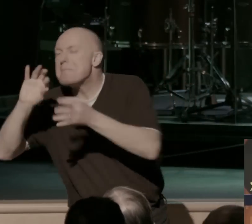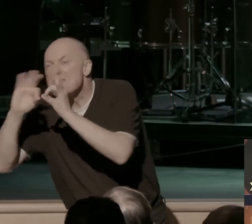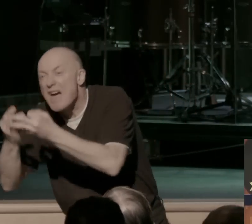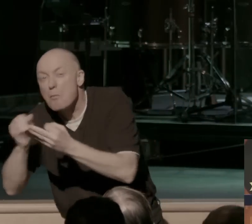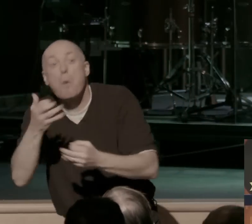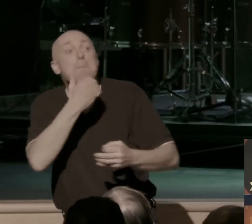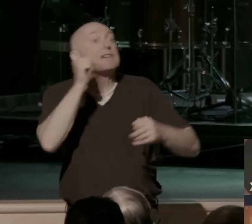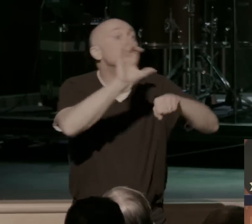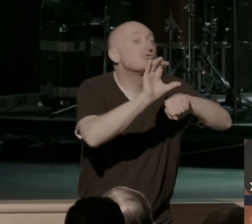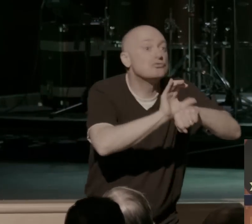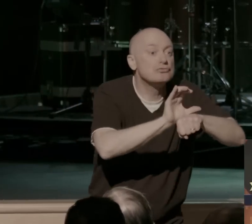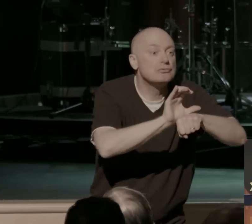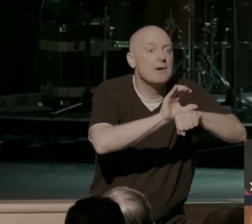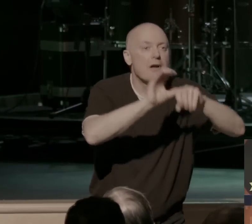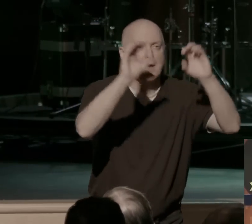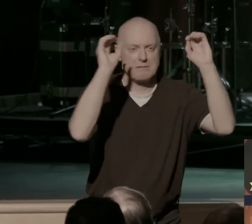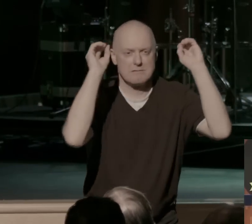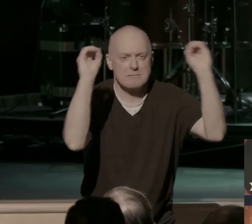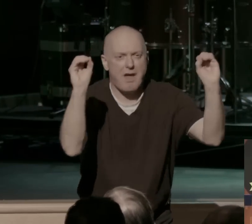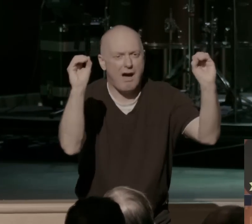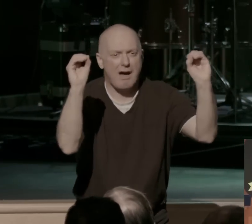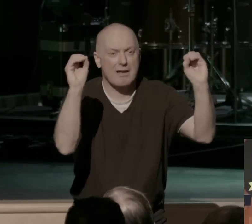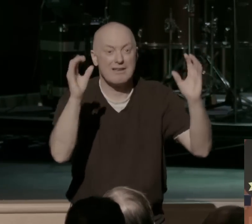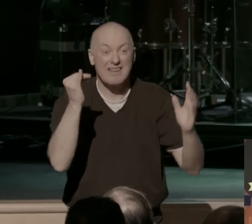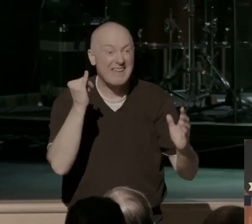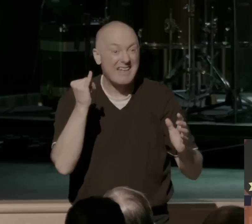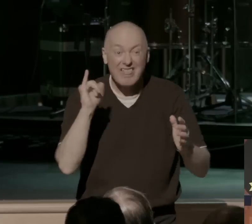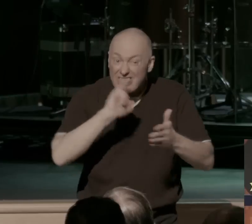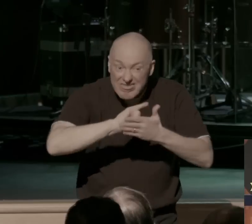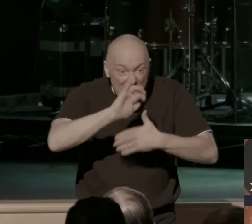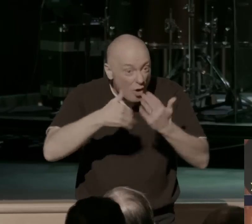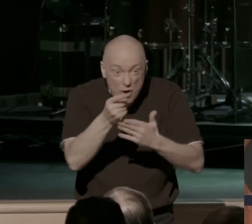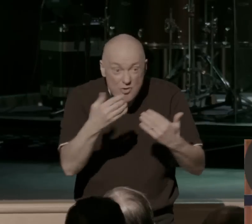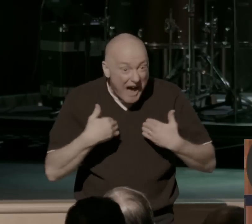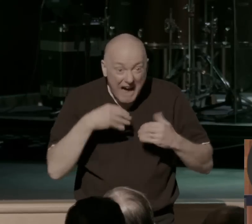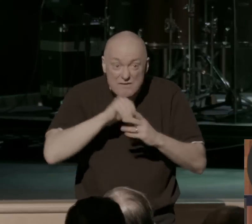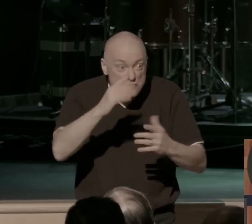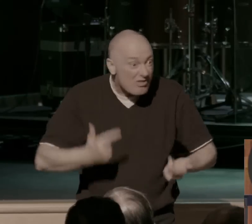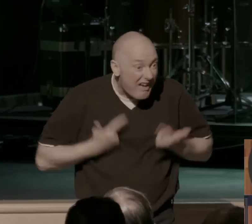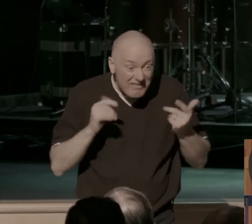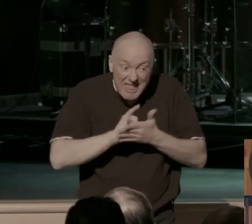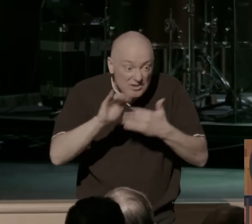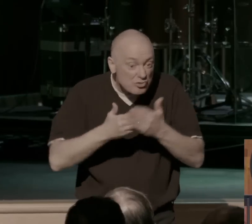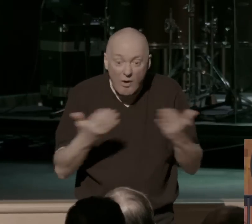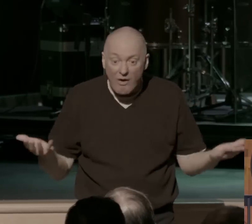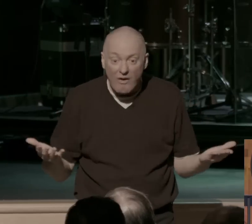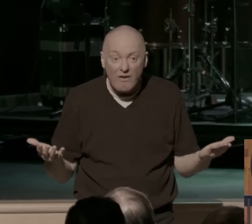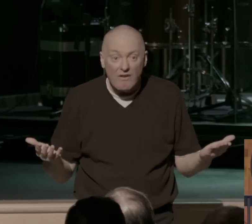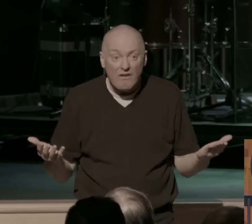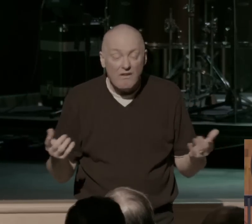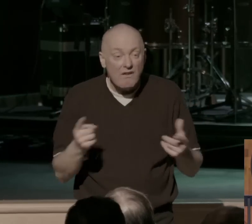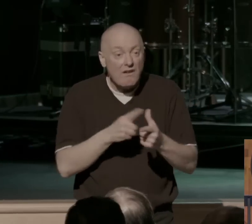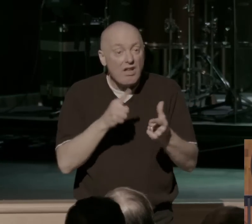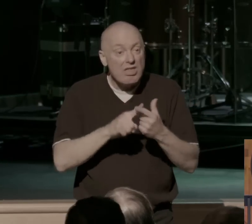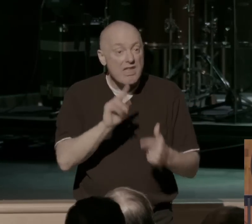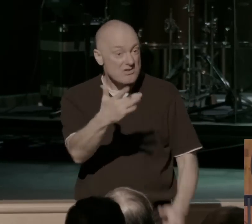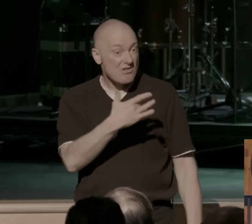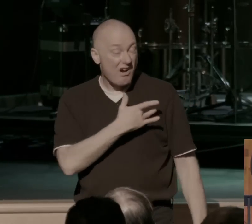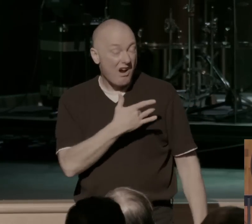best church. None of that. If that's all you have coming into your life and your heart, if that's